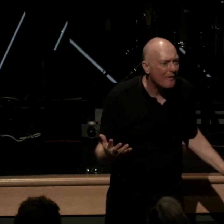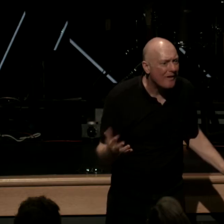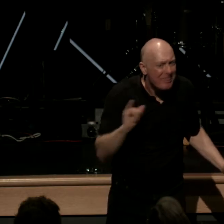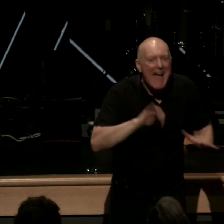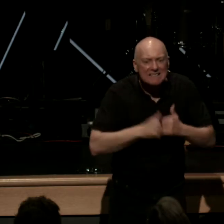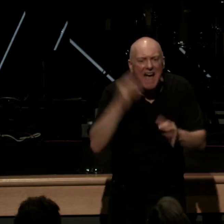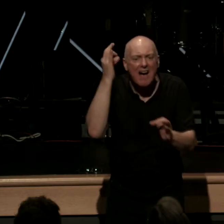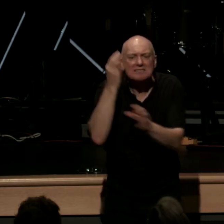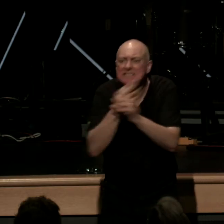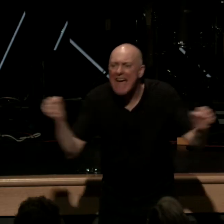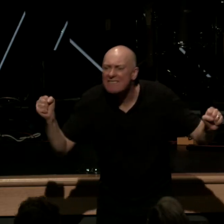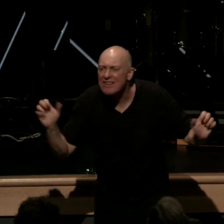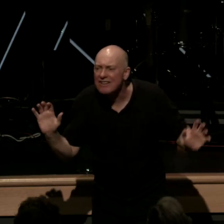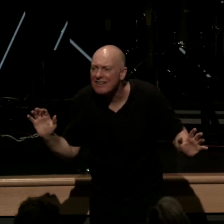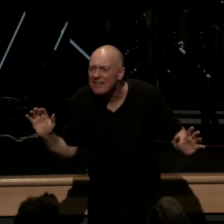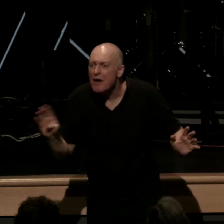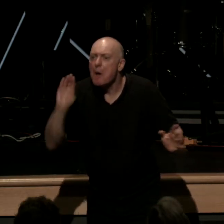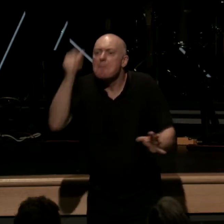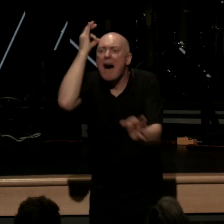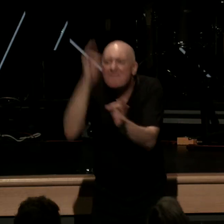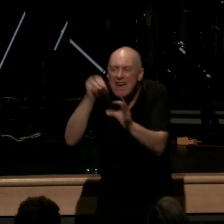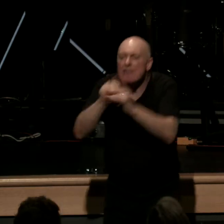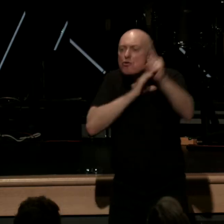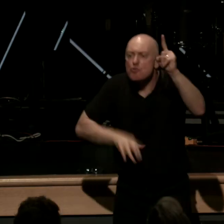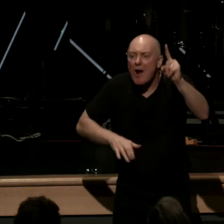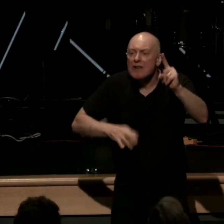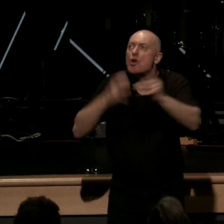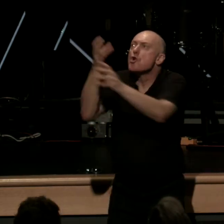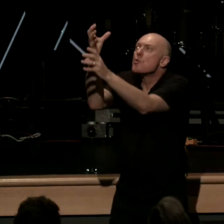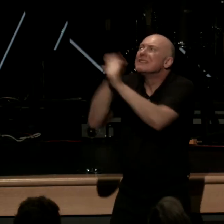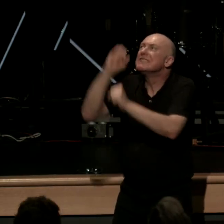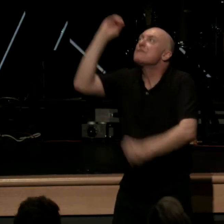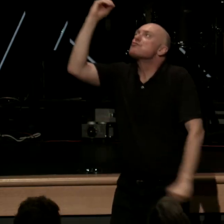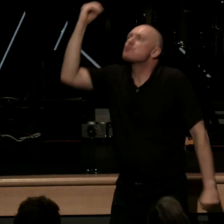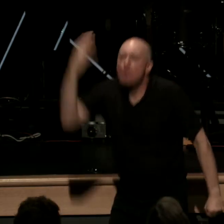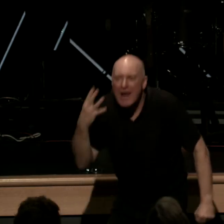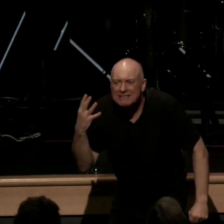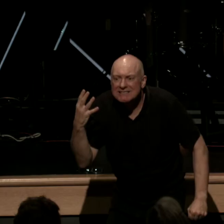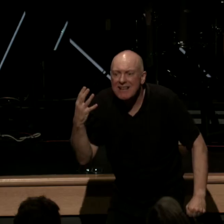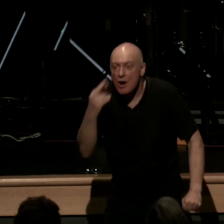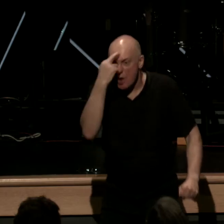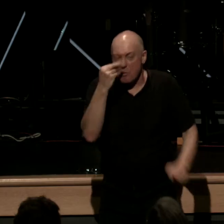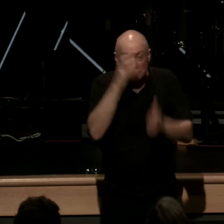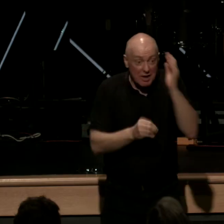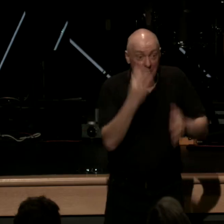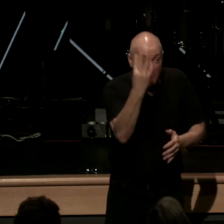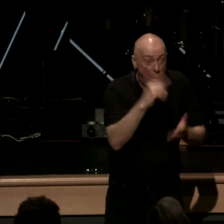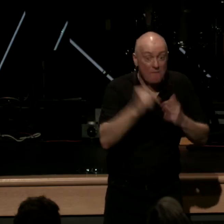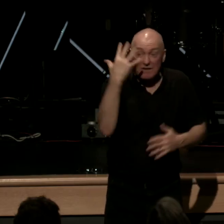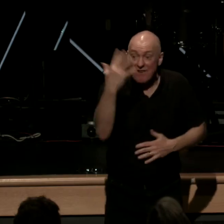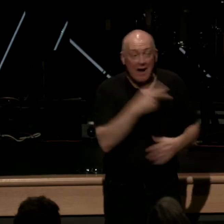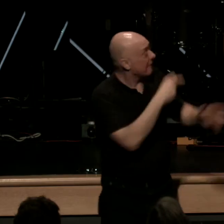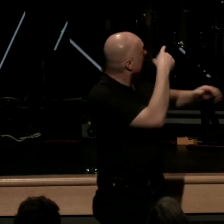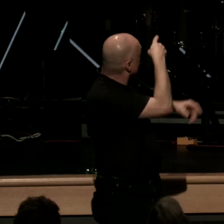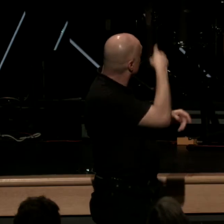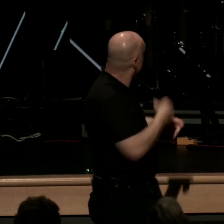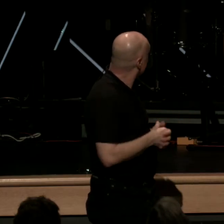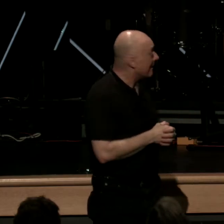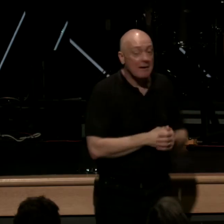saved by faith in Christ to receive grace Romans 4 5 on the screen for you and to the